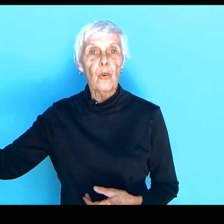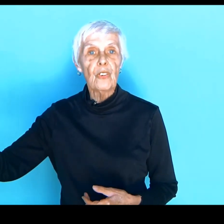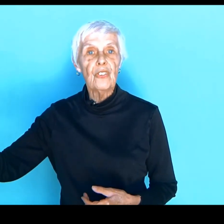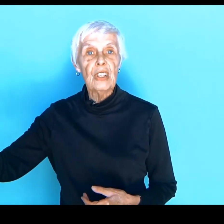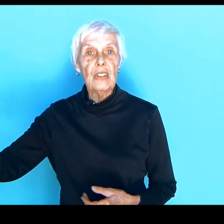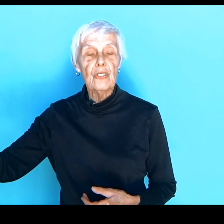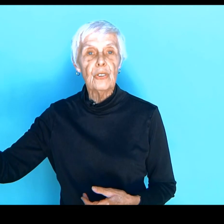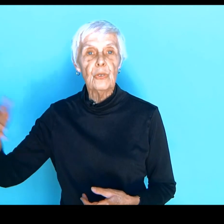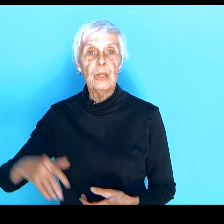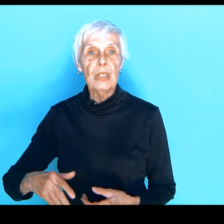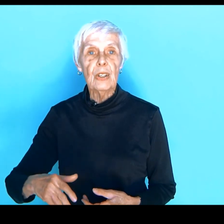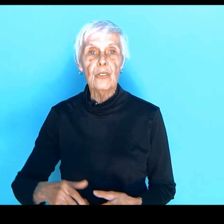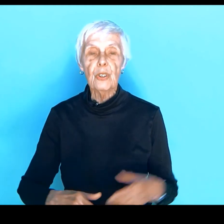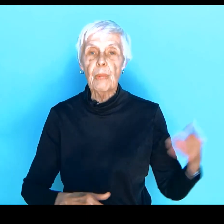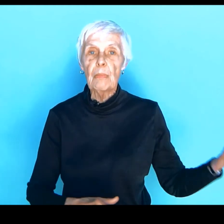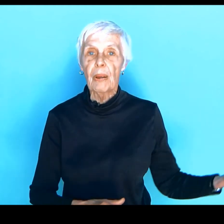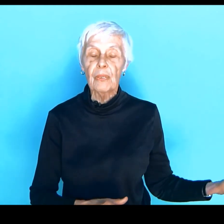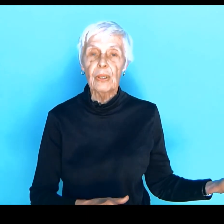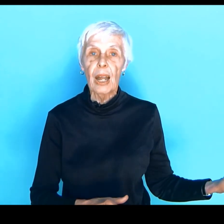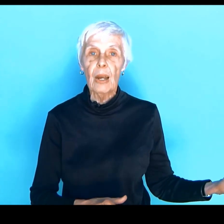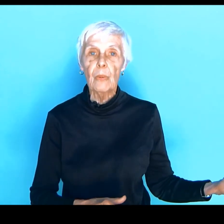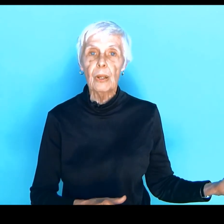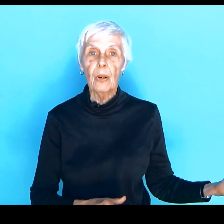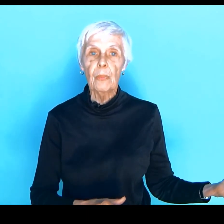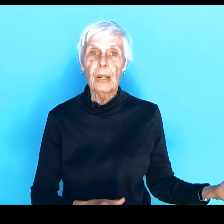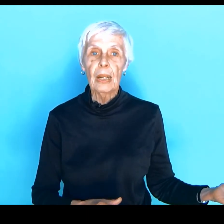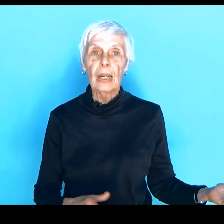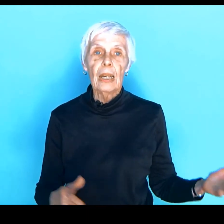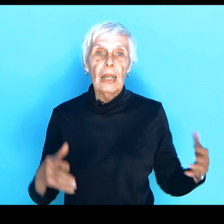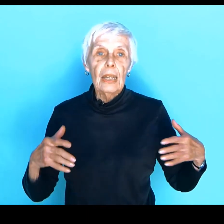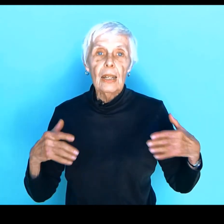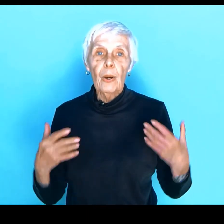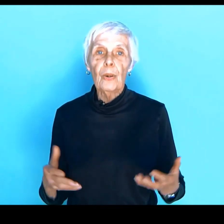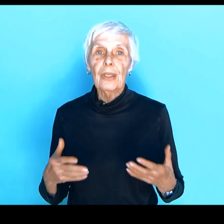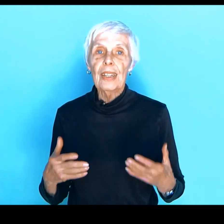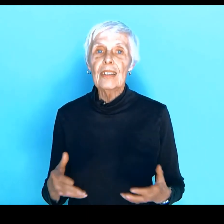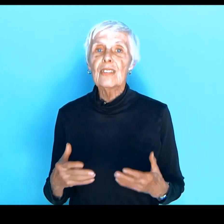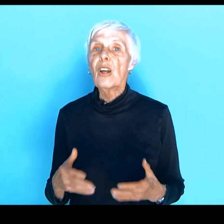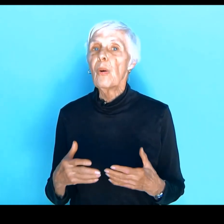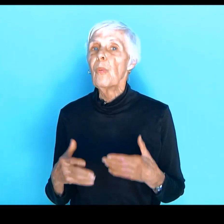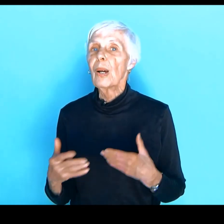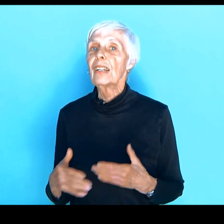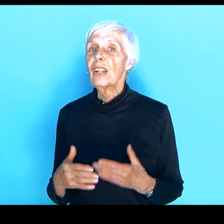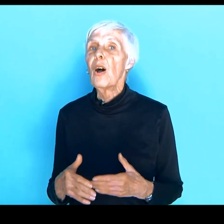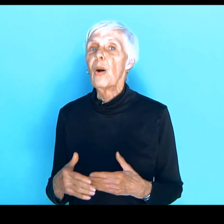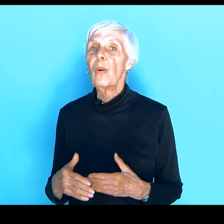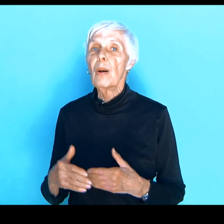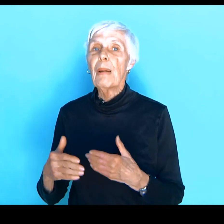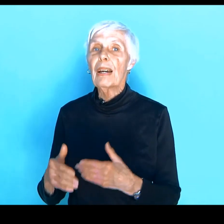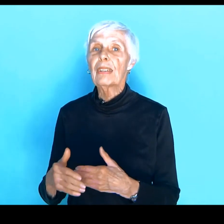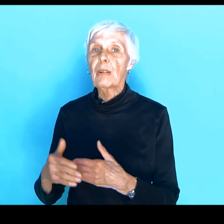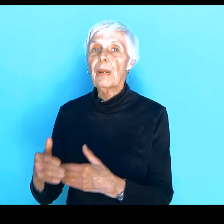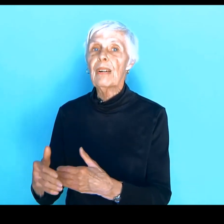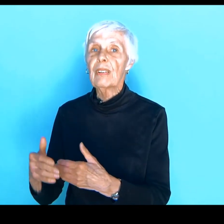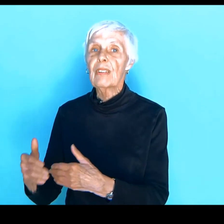overseas for three years, and my mother and I were at home? You know, kids don't want to know about their parents'